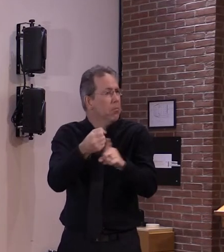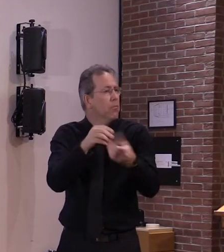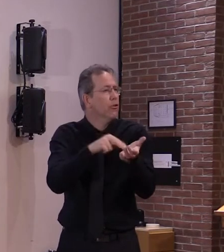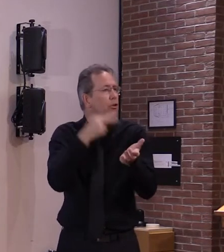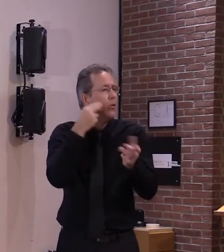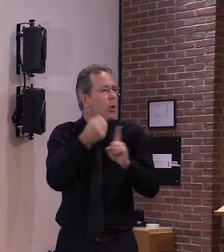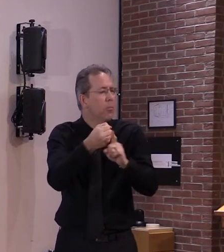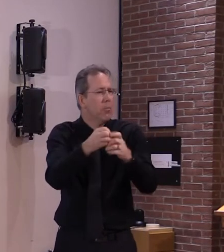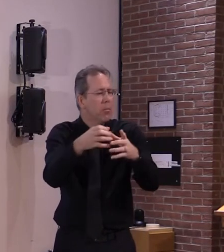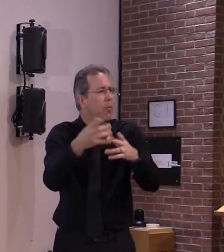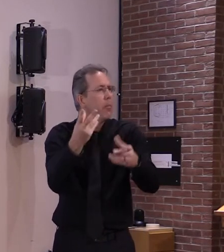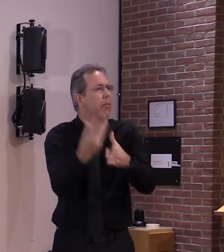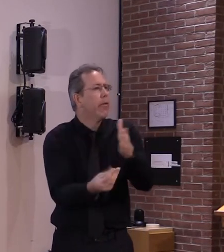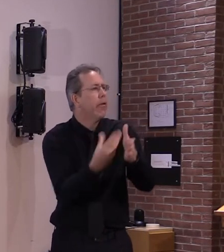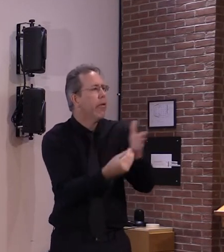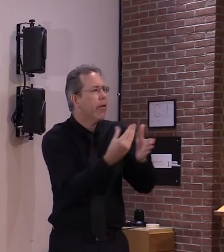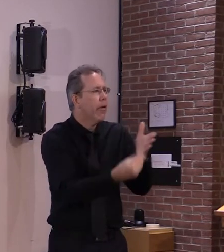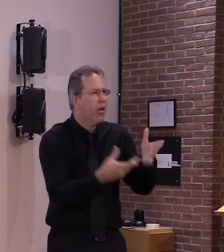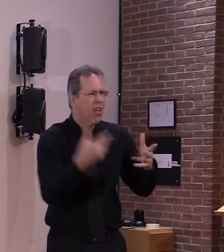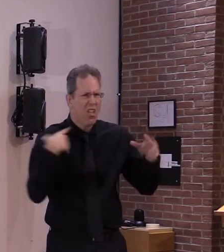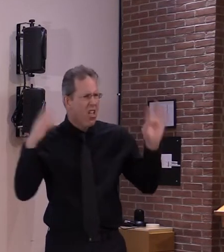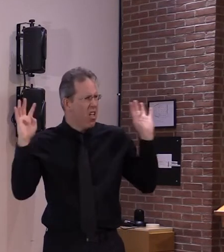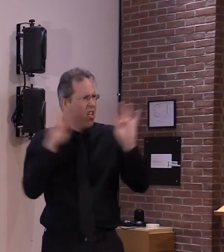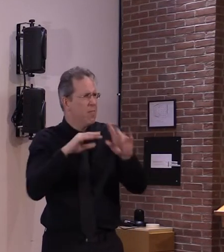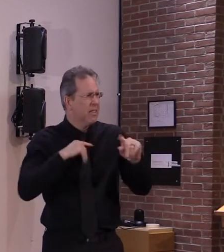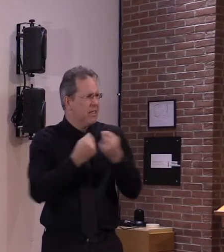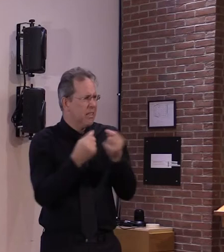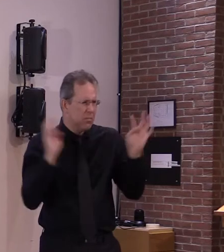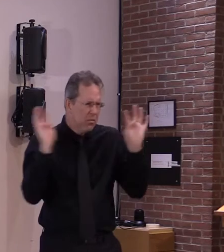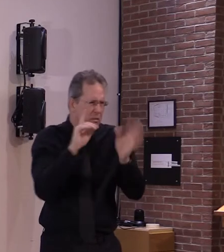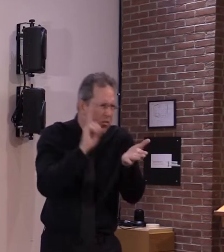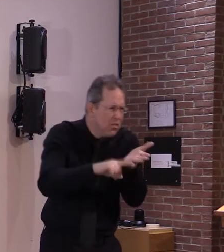cases you then follow over time